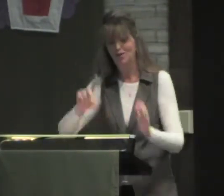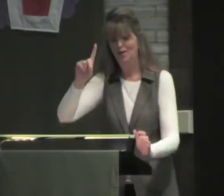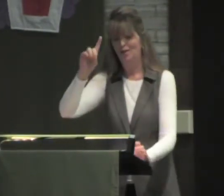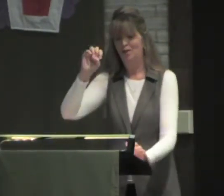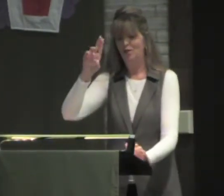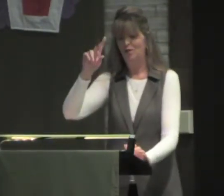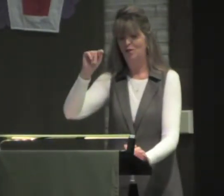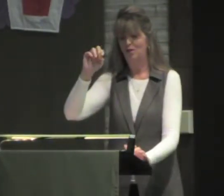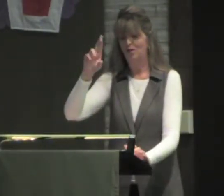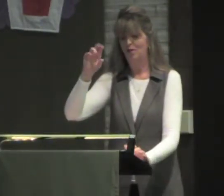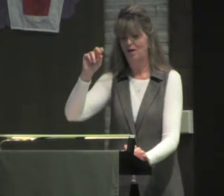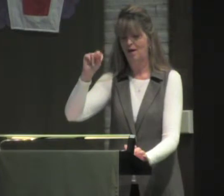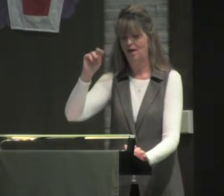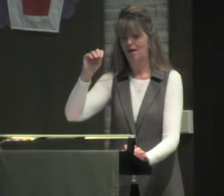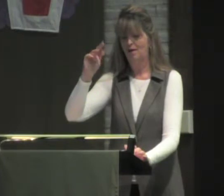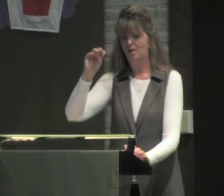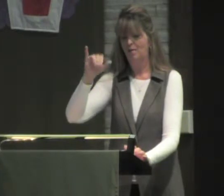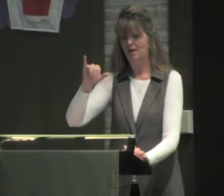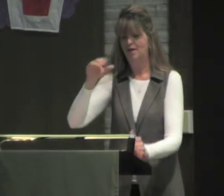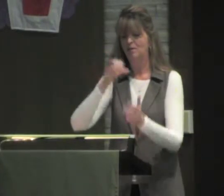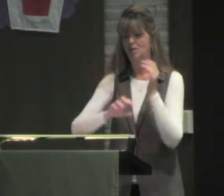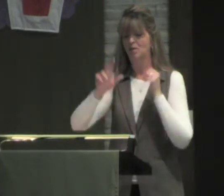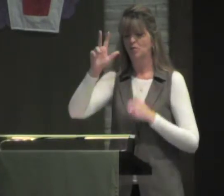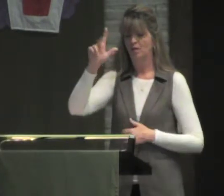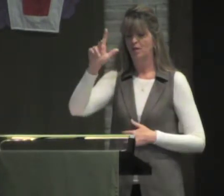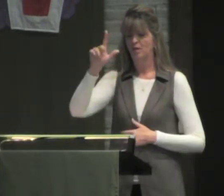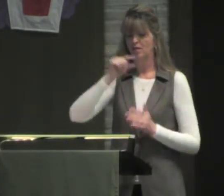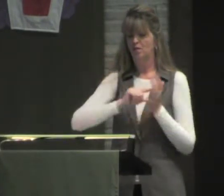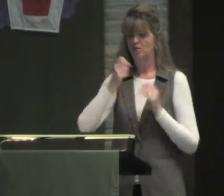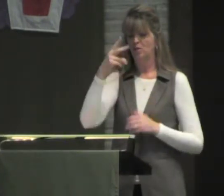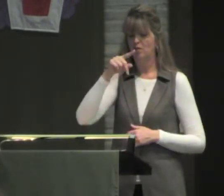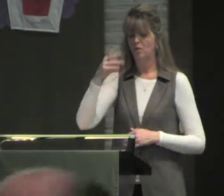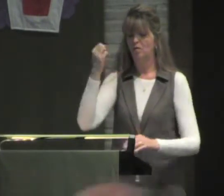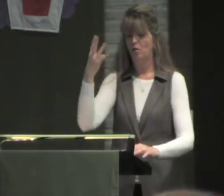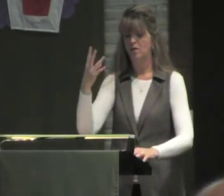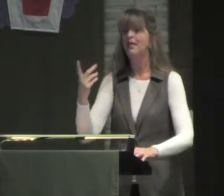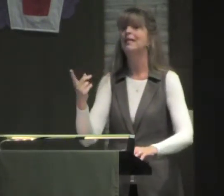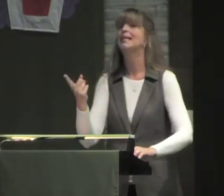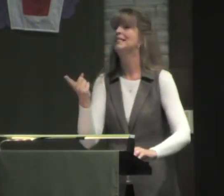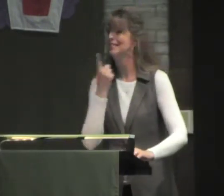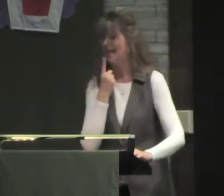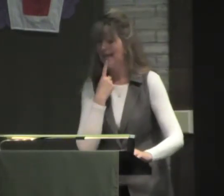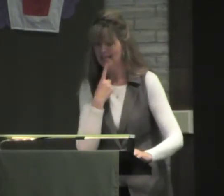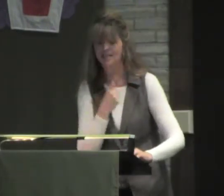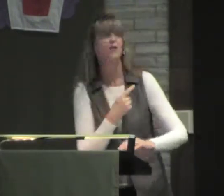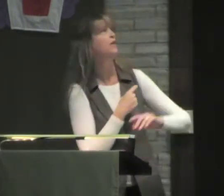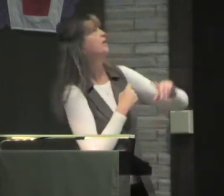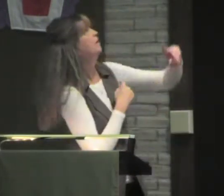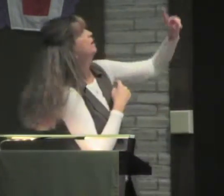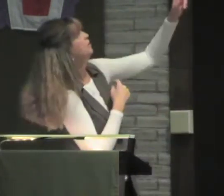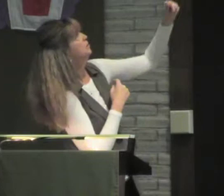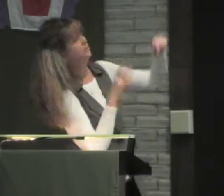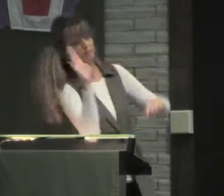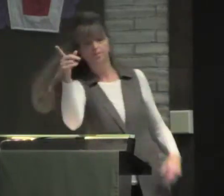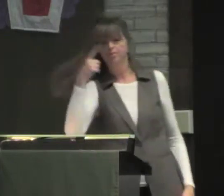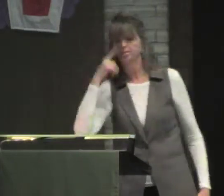of this verse from Deuteronomy. Chapter 23, and it's verses 12 through 14. And it says,